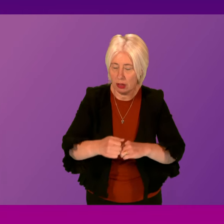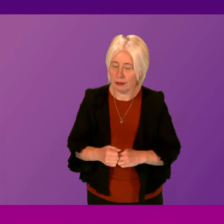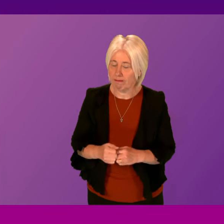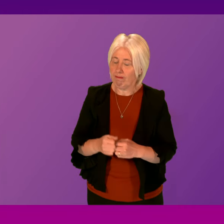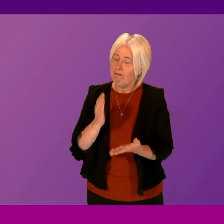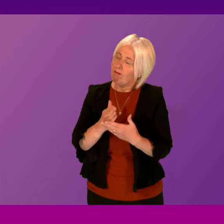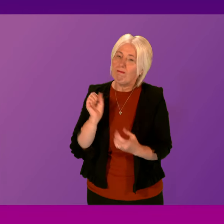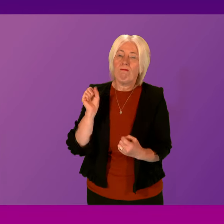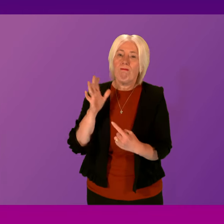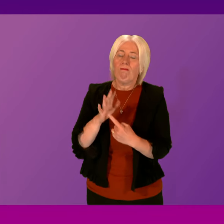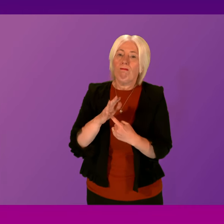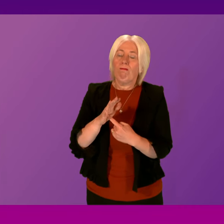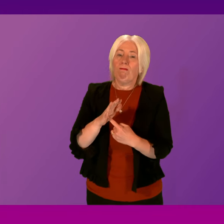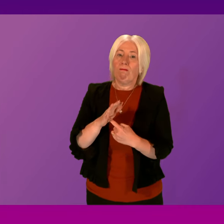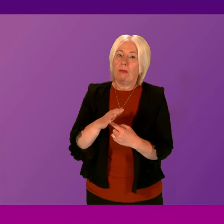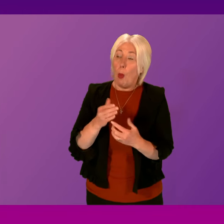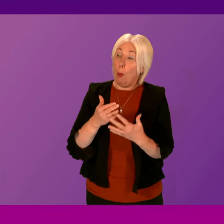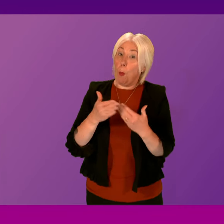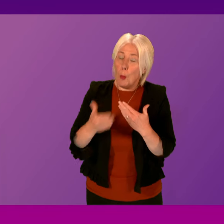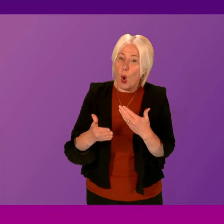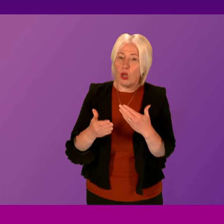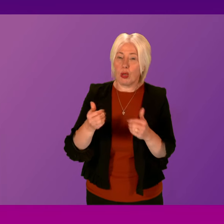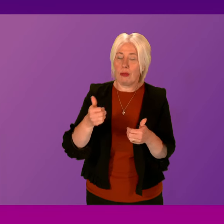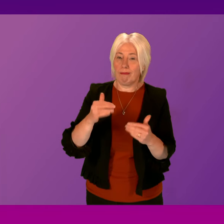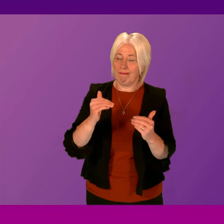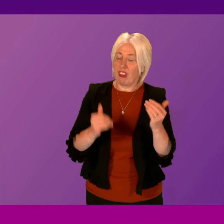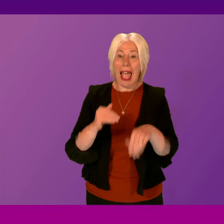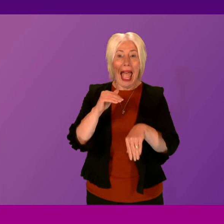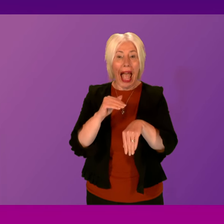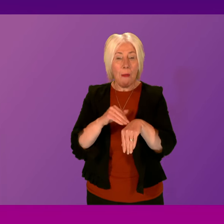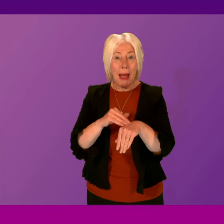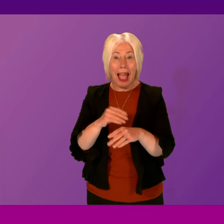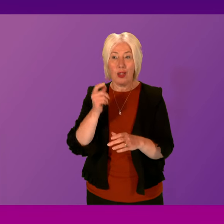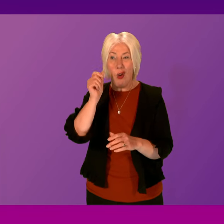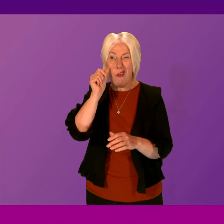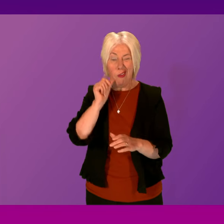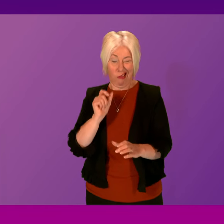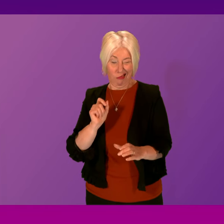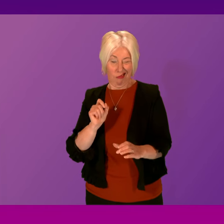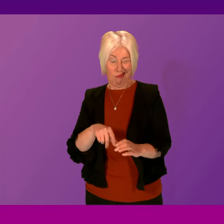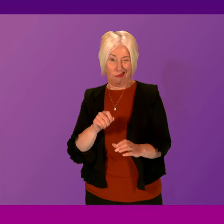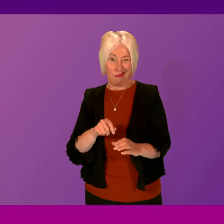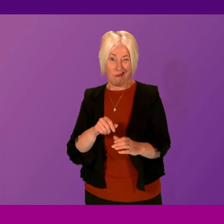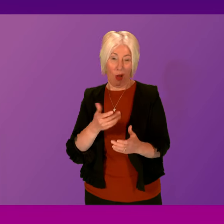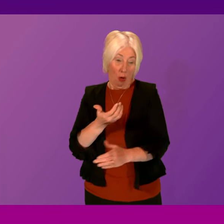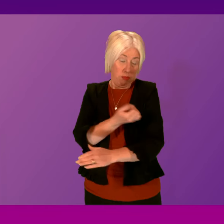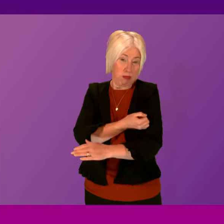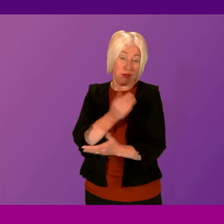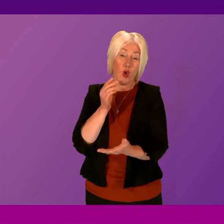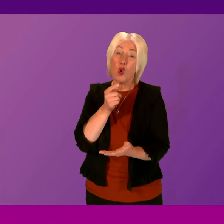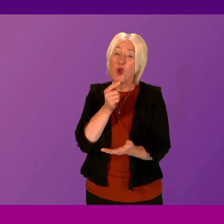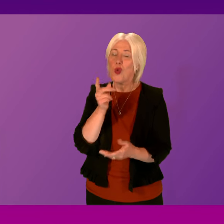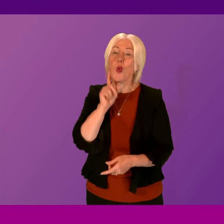that we recognise that majority, the disproportionate impact of spiking does, I'm afraid, impact and affect women